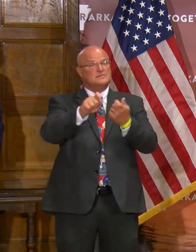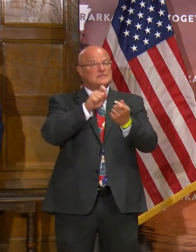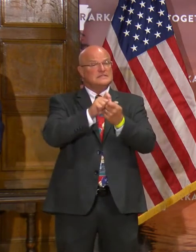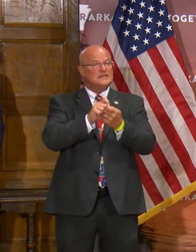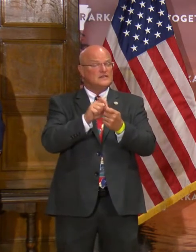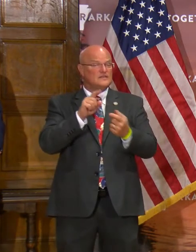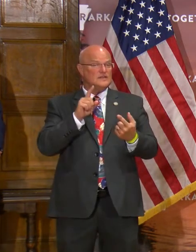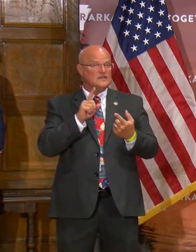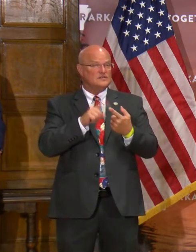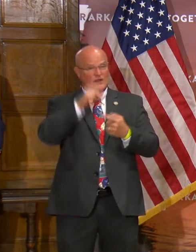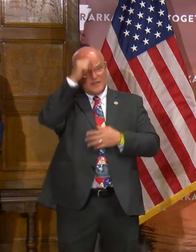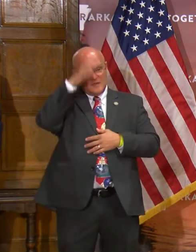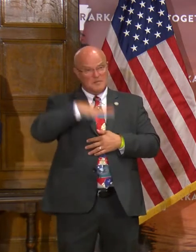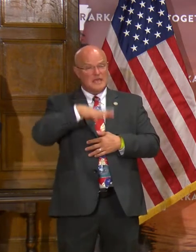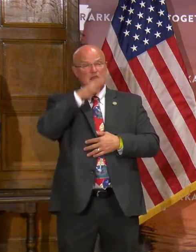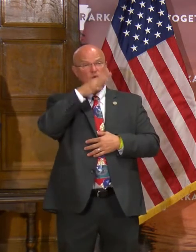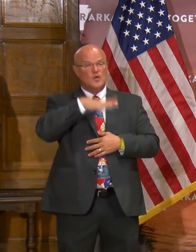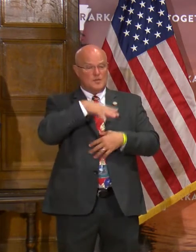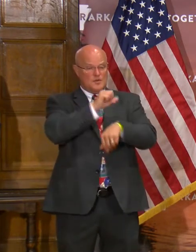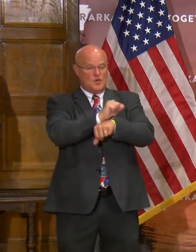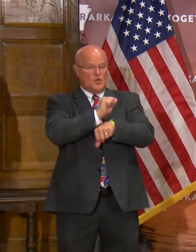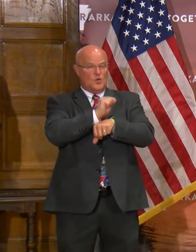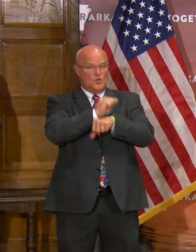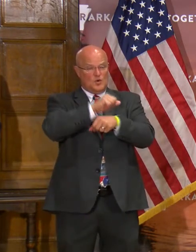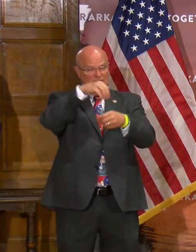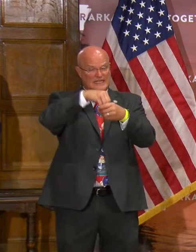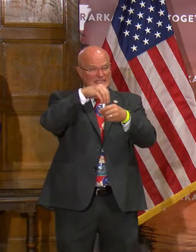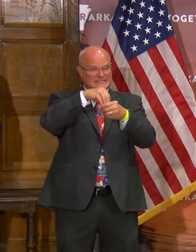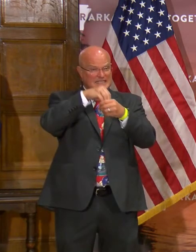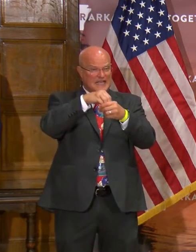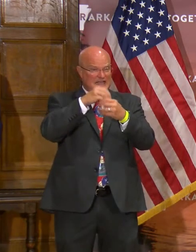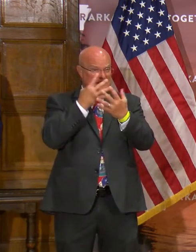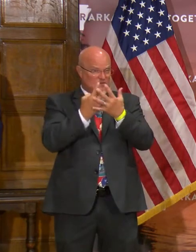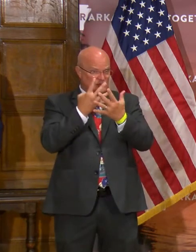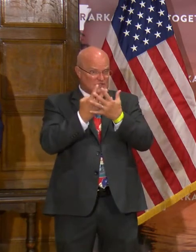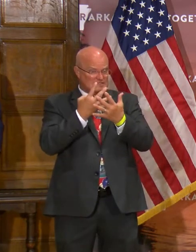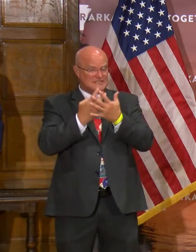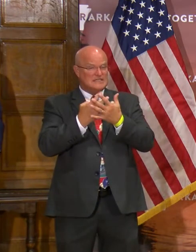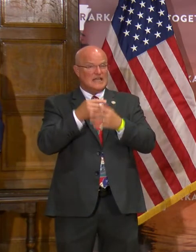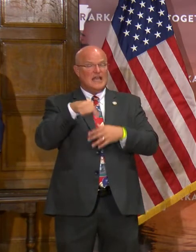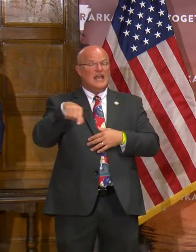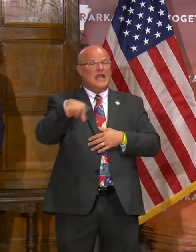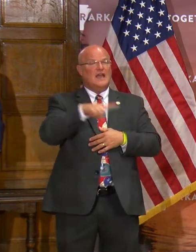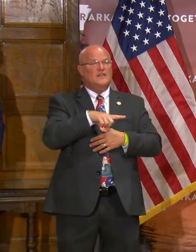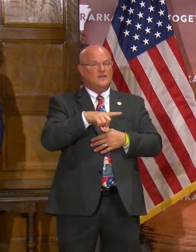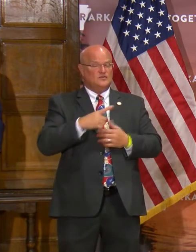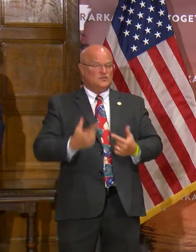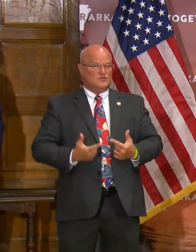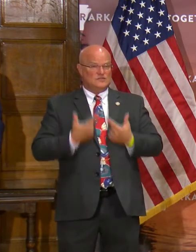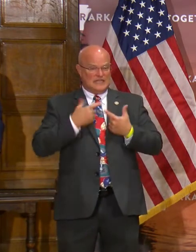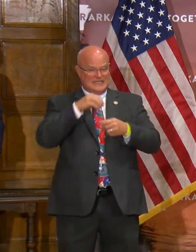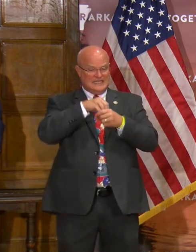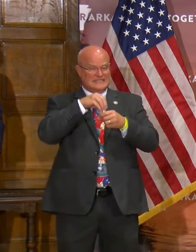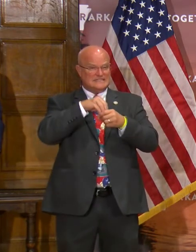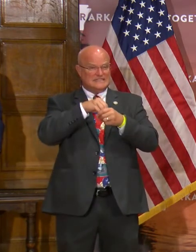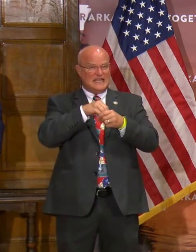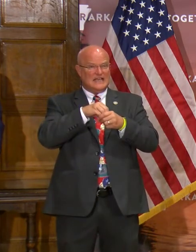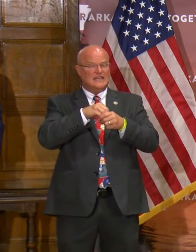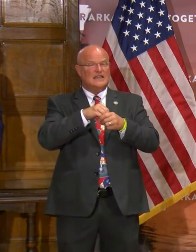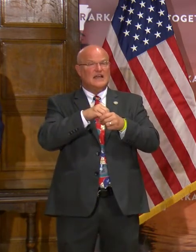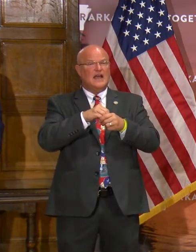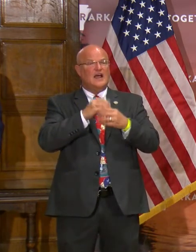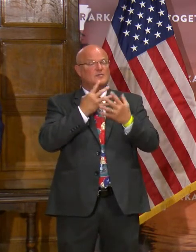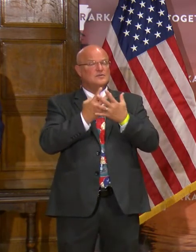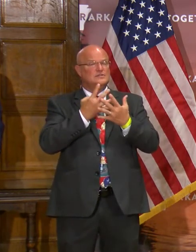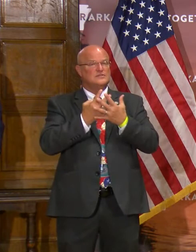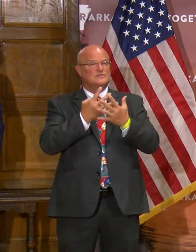the men and women who work within the department and those that reside within one of our